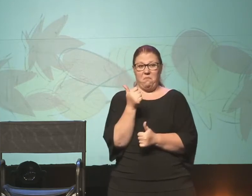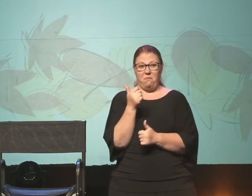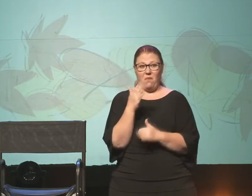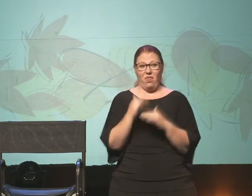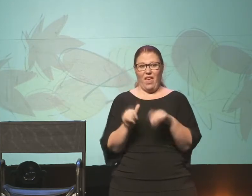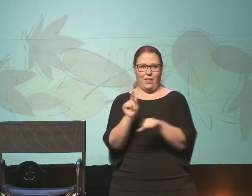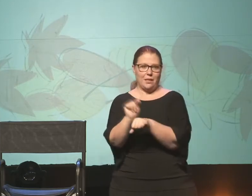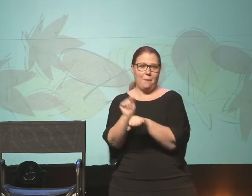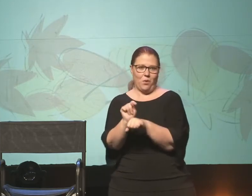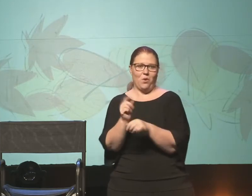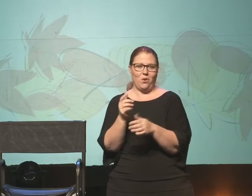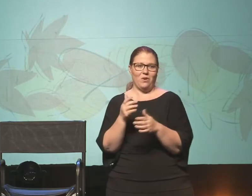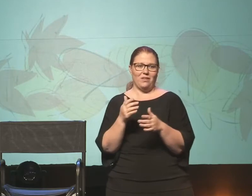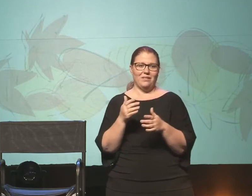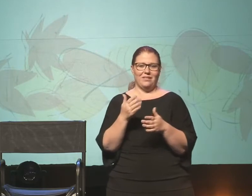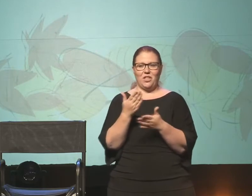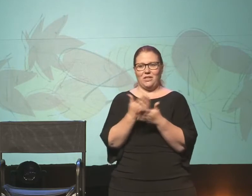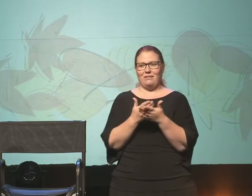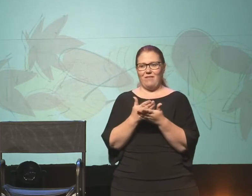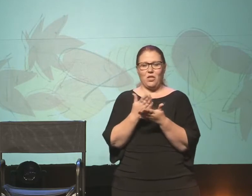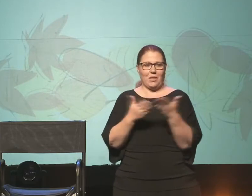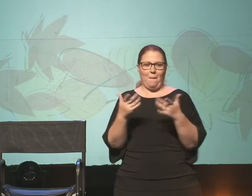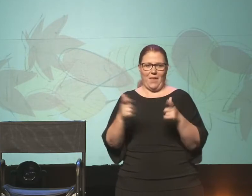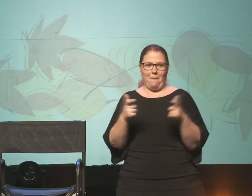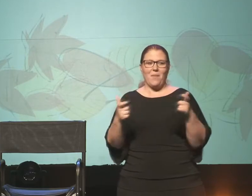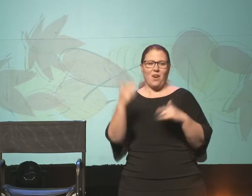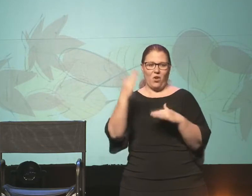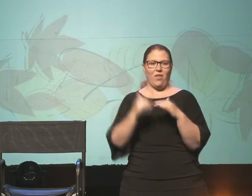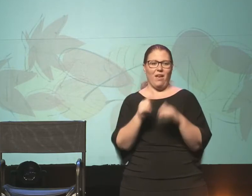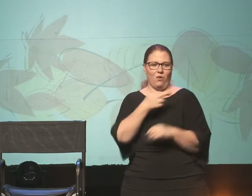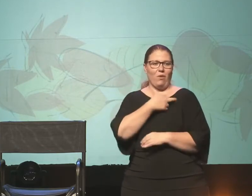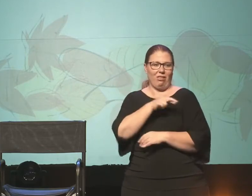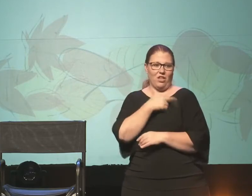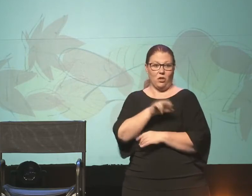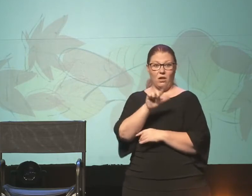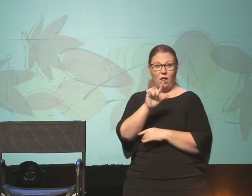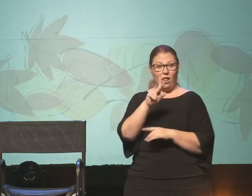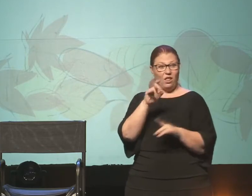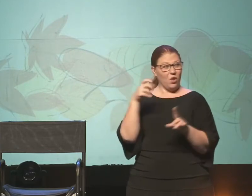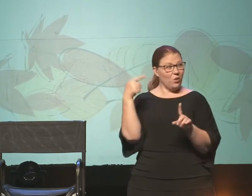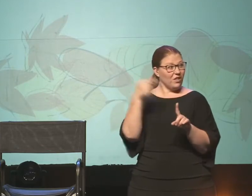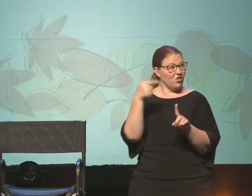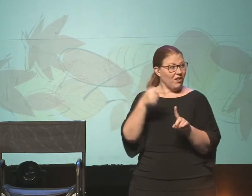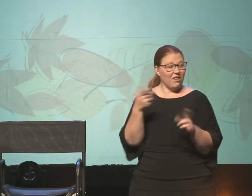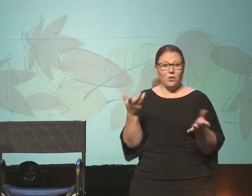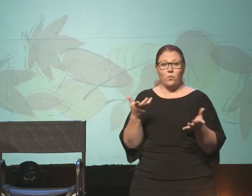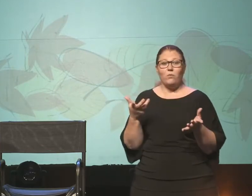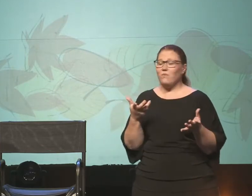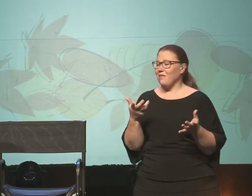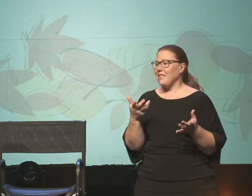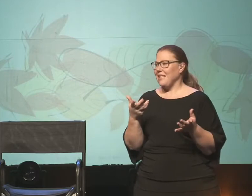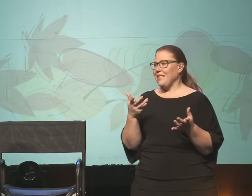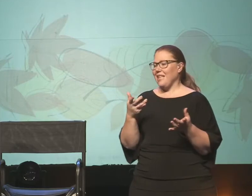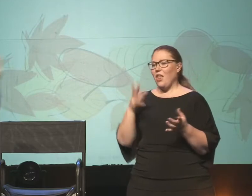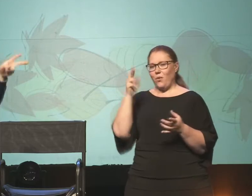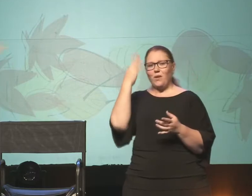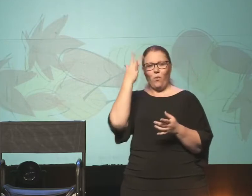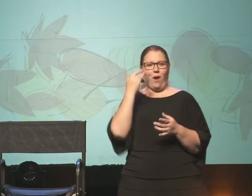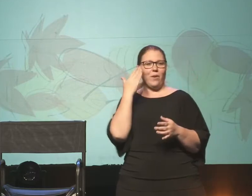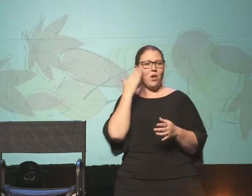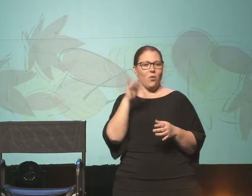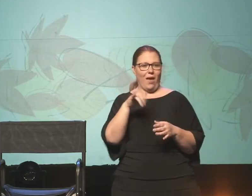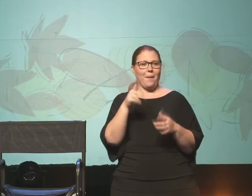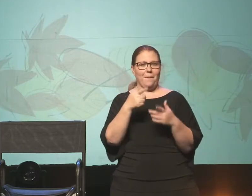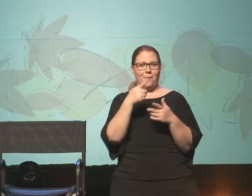the temple. There's something greater than religion. And this is Luke's agenda. Make no mistake about it. And the reason why we know is because the